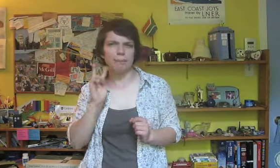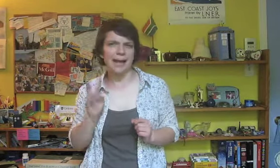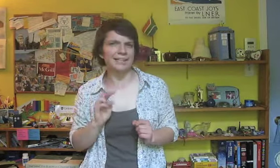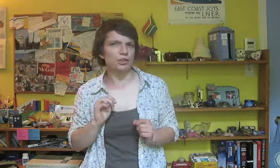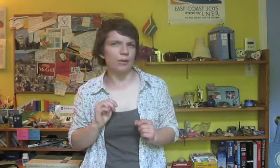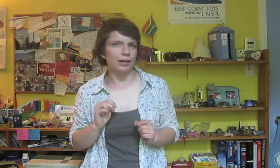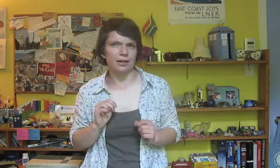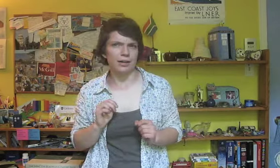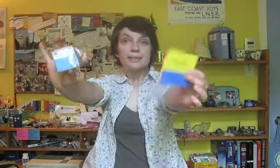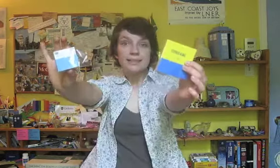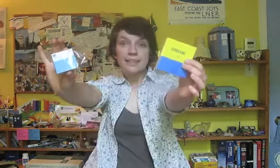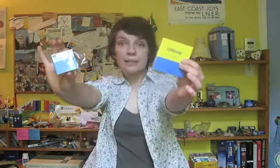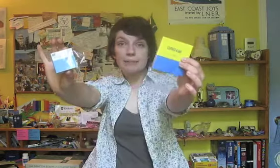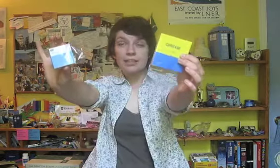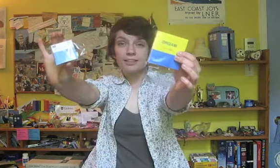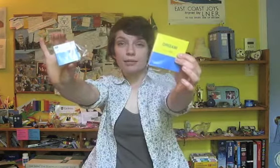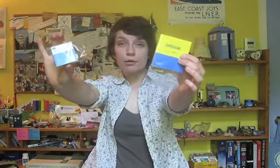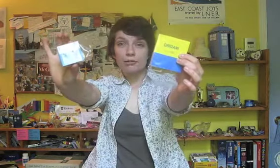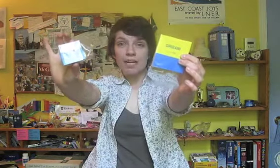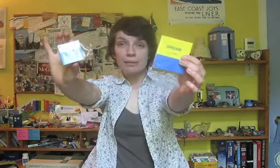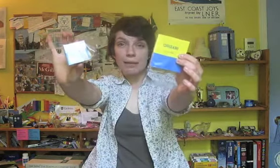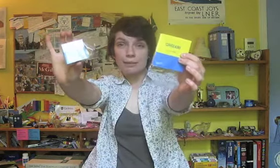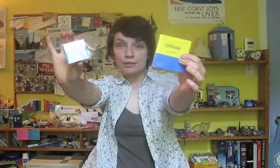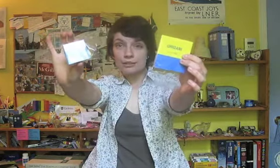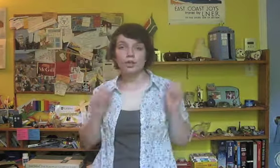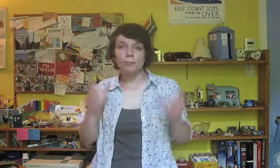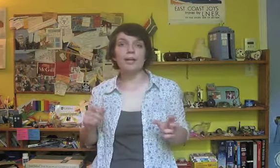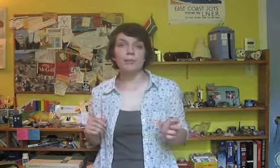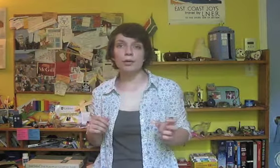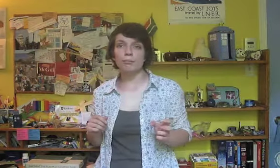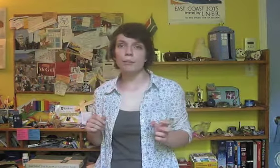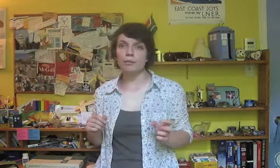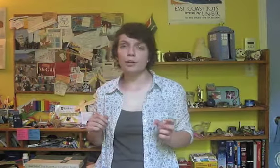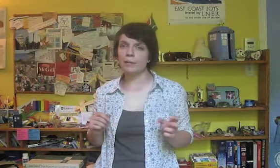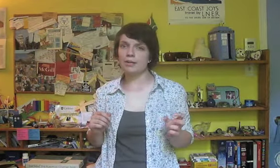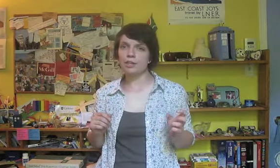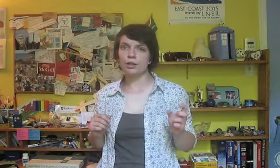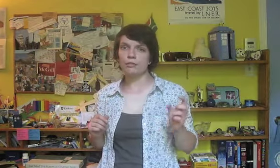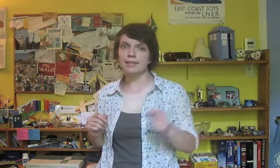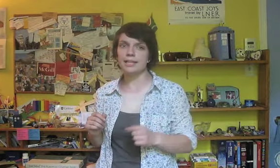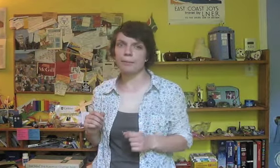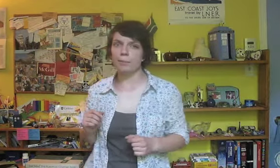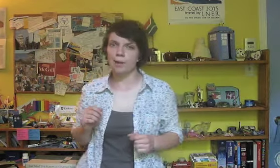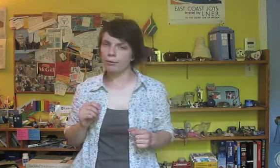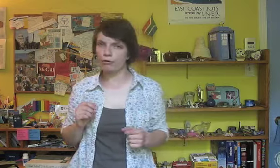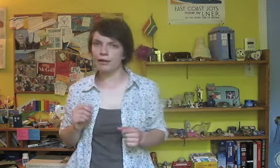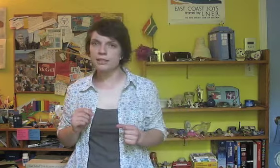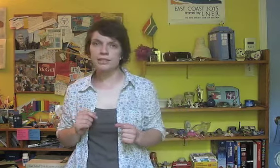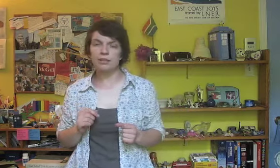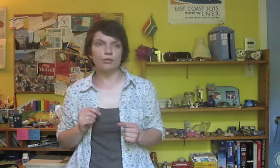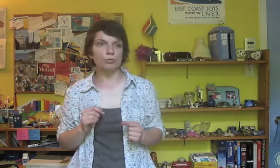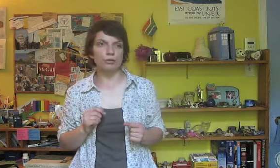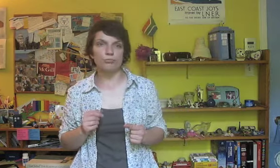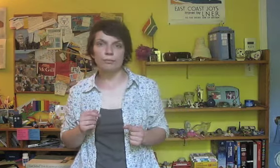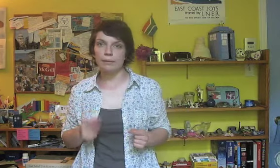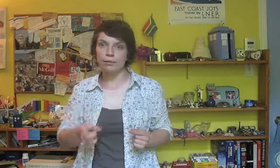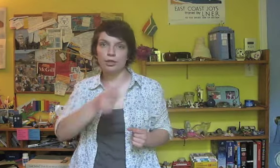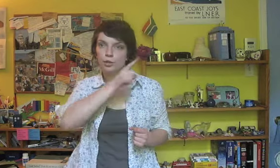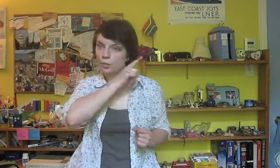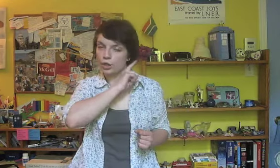packets caught my eye. Teeny-weeny multicoloured origami papers! You may or may not remember that I made a video recently about paper cranes. If you don't remember, you can watch